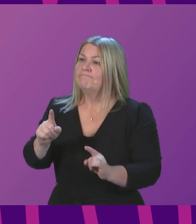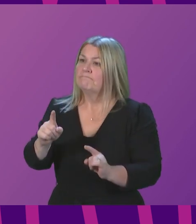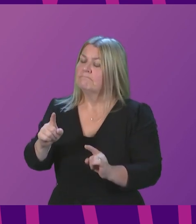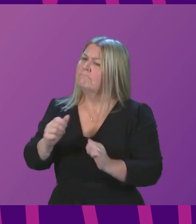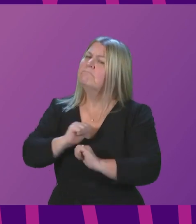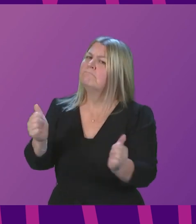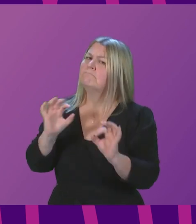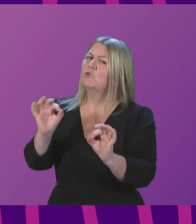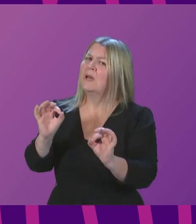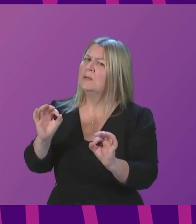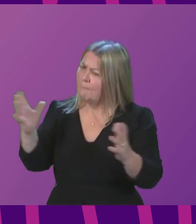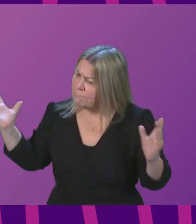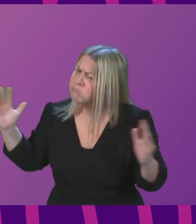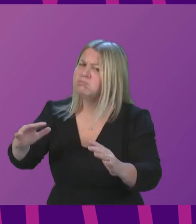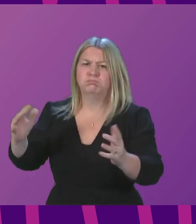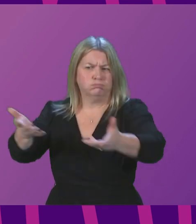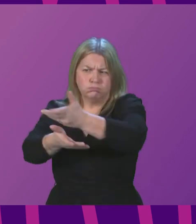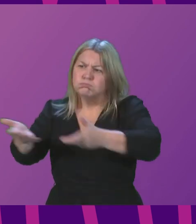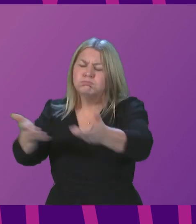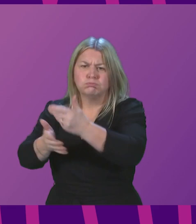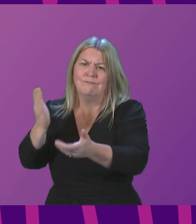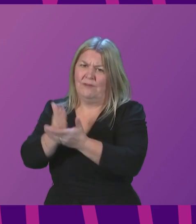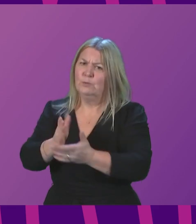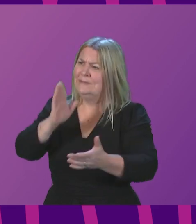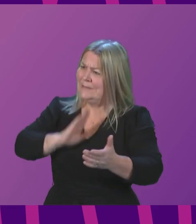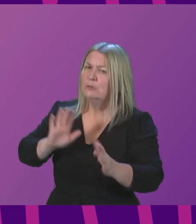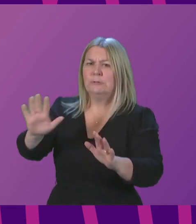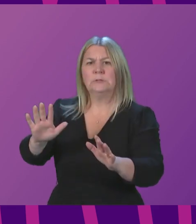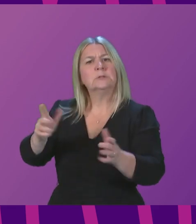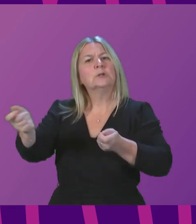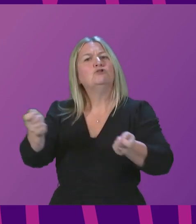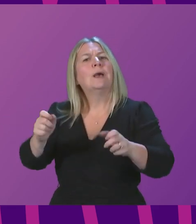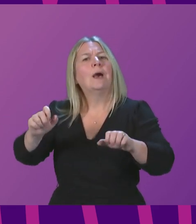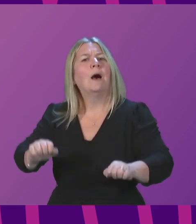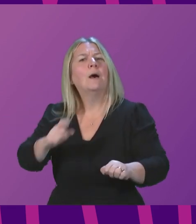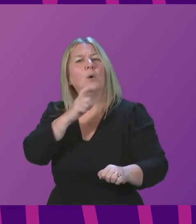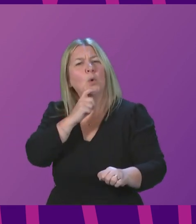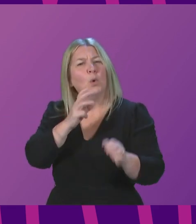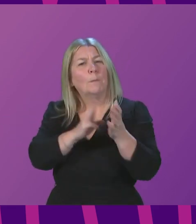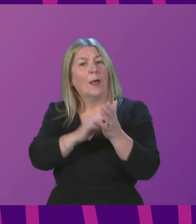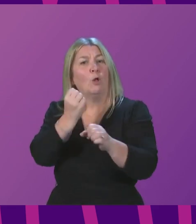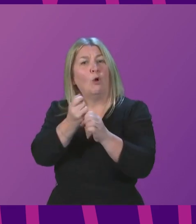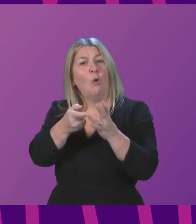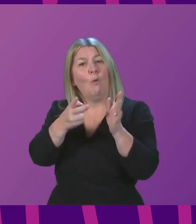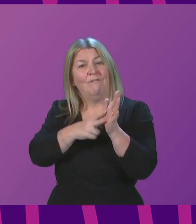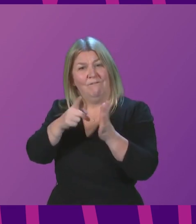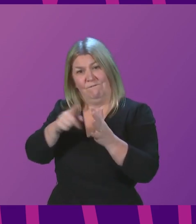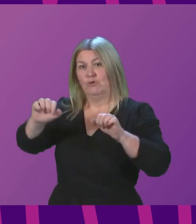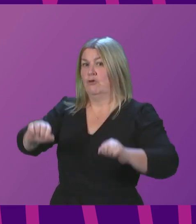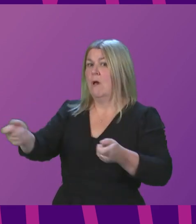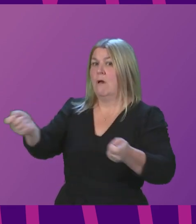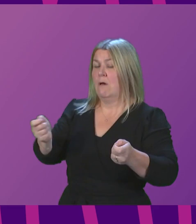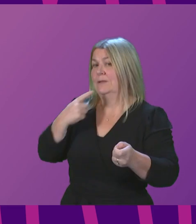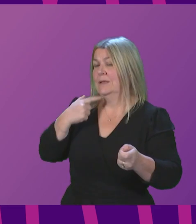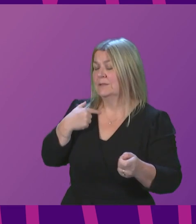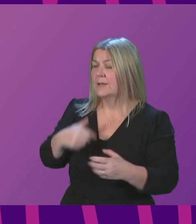important that we are discussing these things seriously. It was chaired by Michael Gove yesterday. Many things were discussed. Obviously,